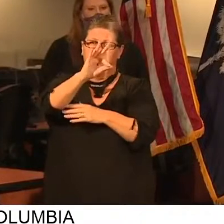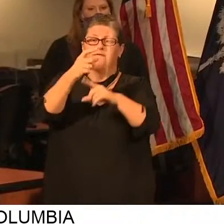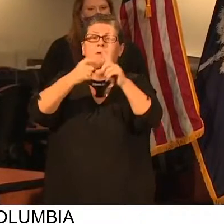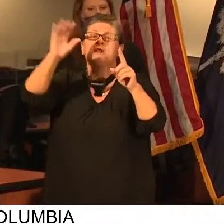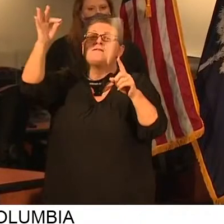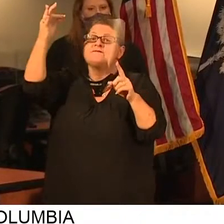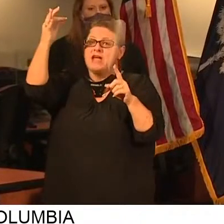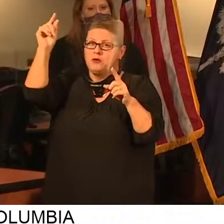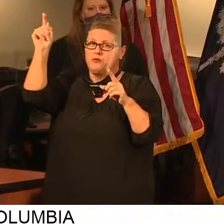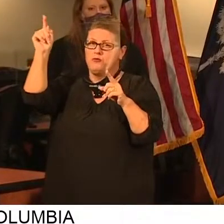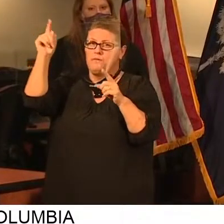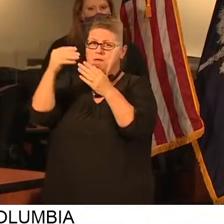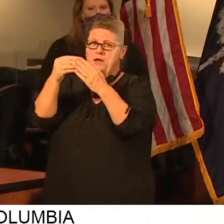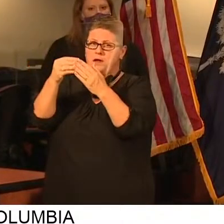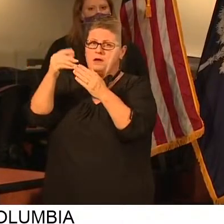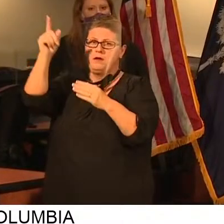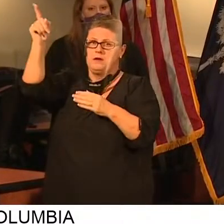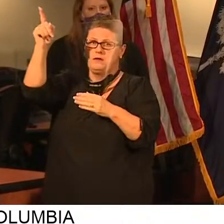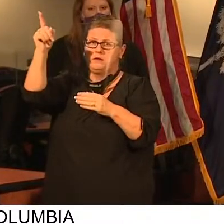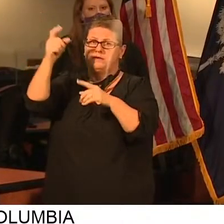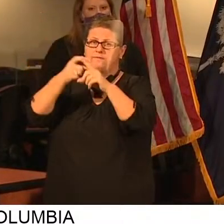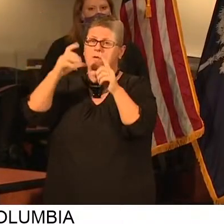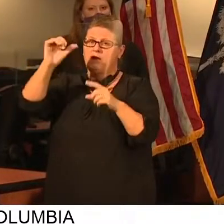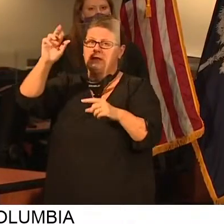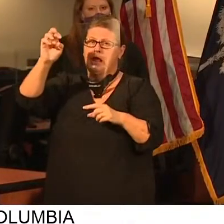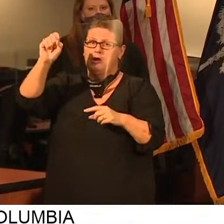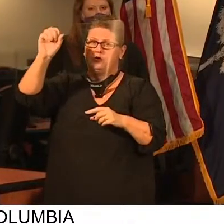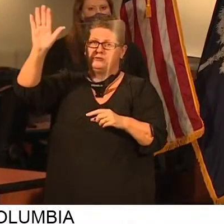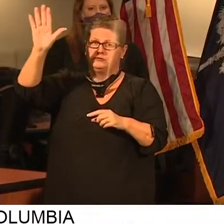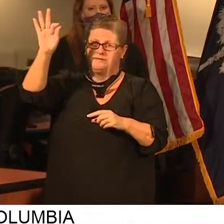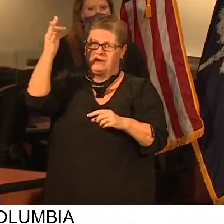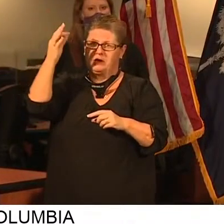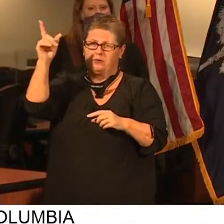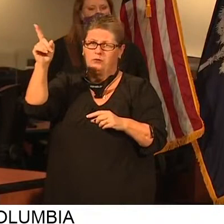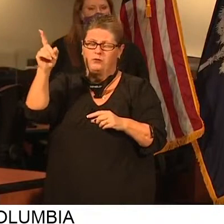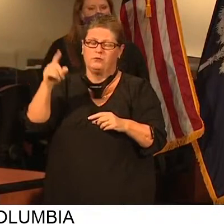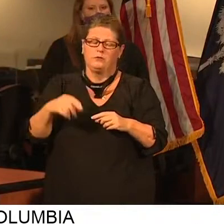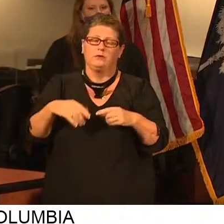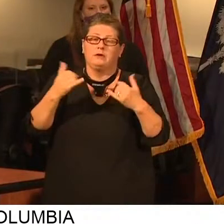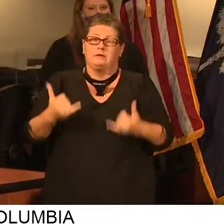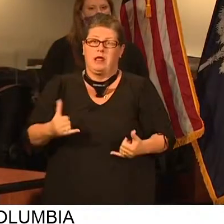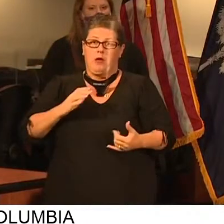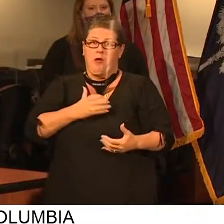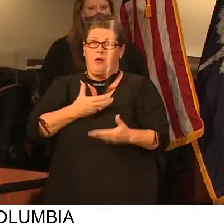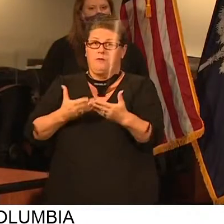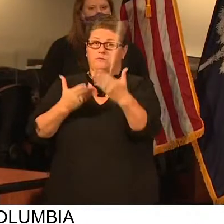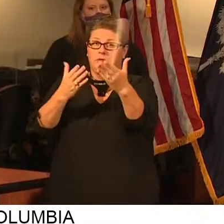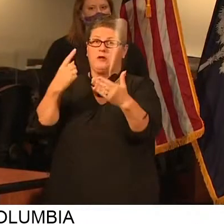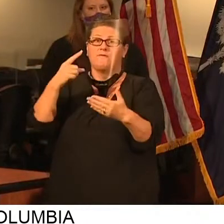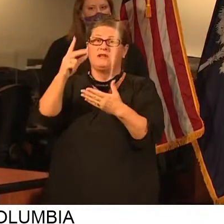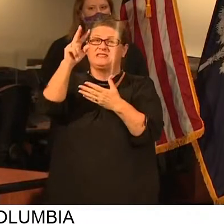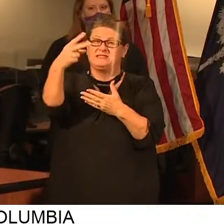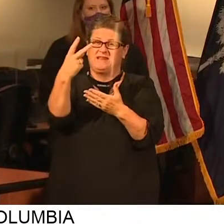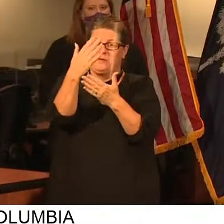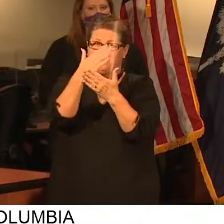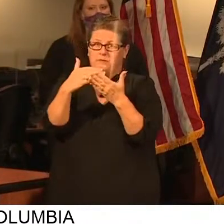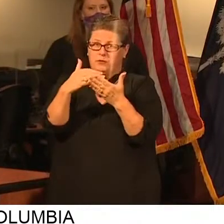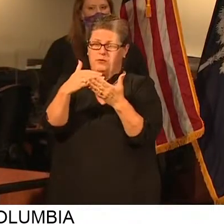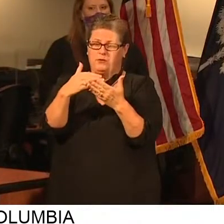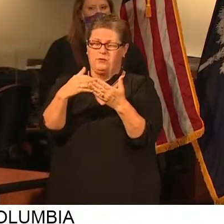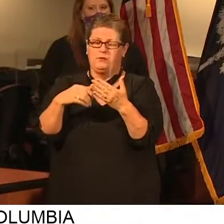Aid Relief and Economic Security Act, the CARES Act. That is, these are the recommendations for the second phase.